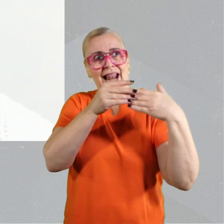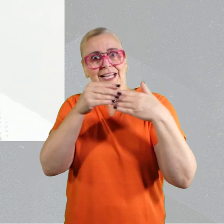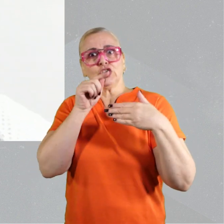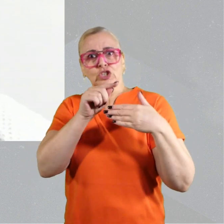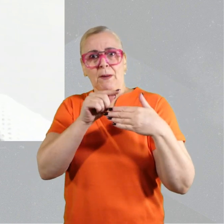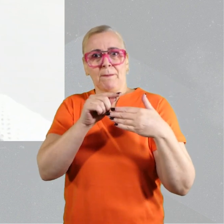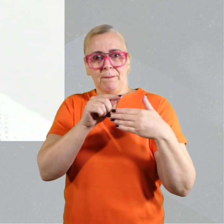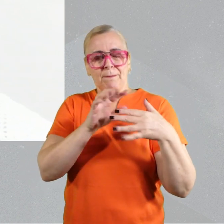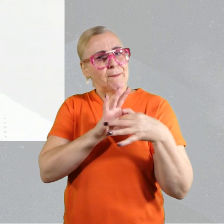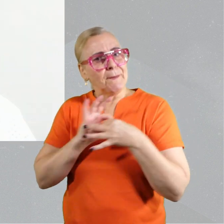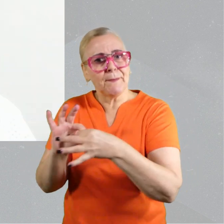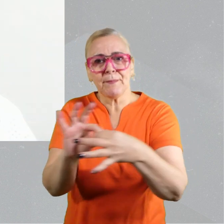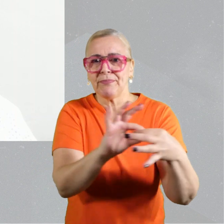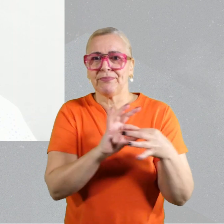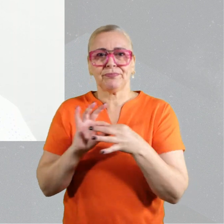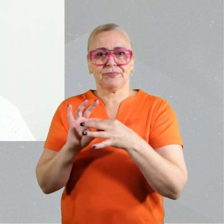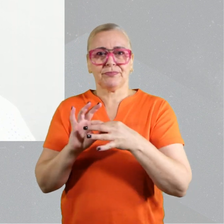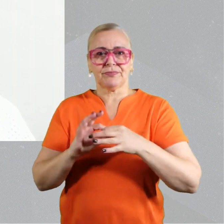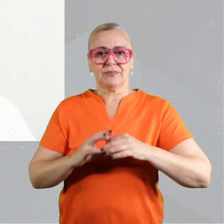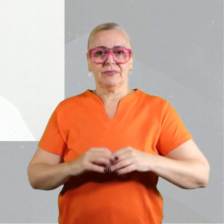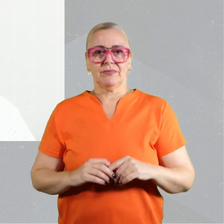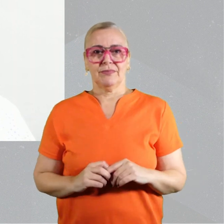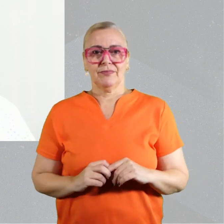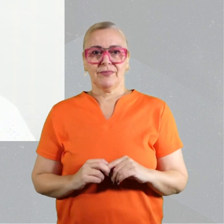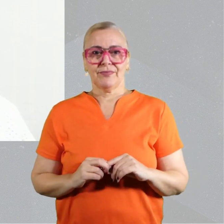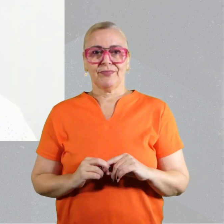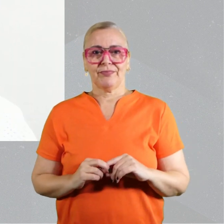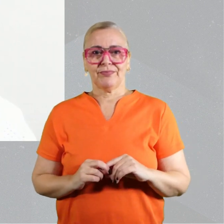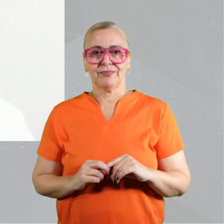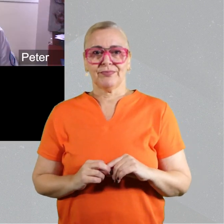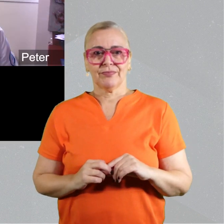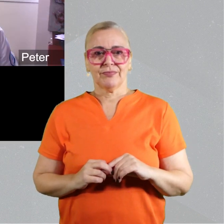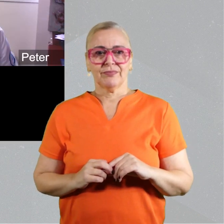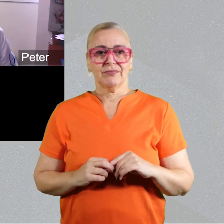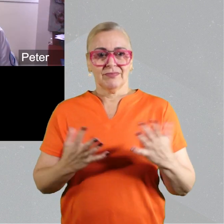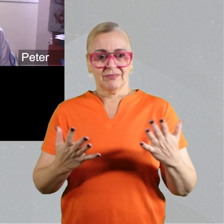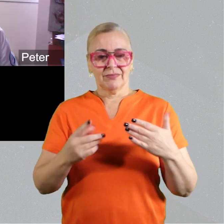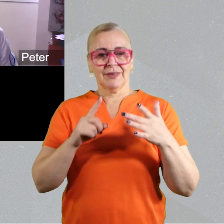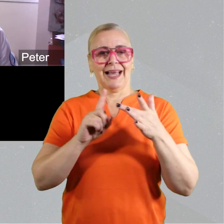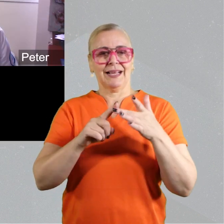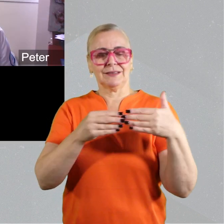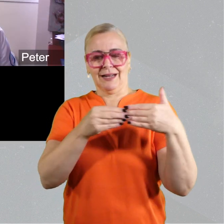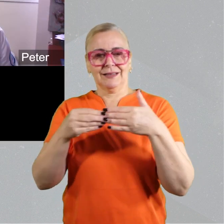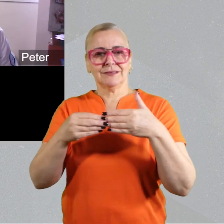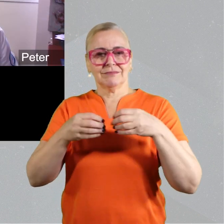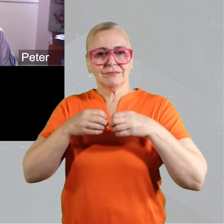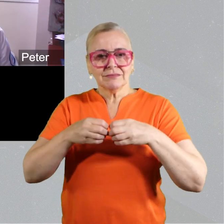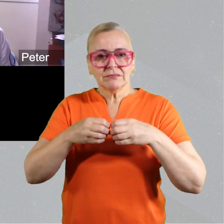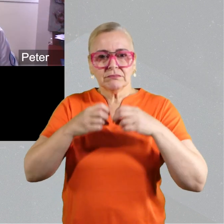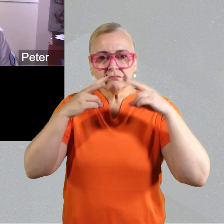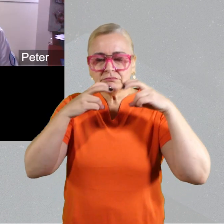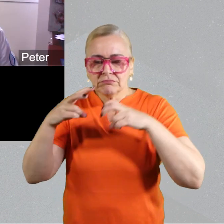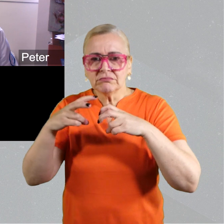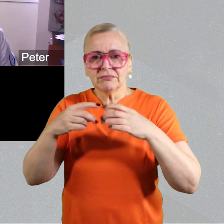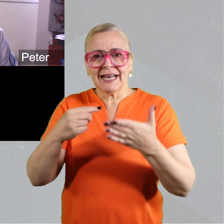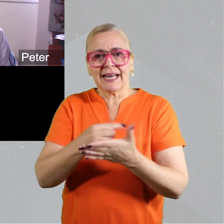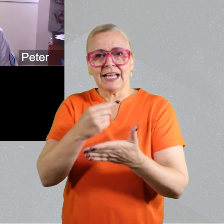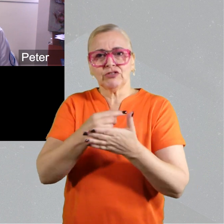we start drinking it to change the practice in our environment. Everything has to be done in a collaborative way with real leadership